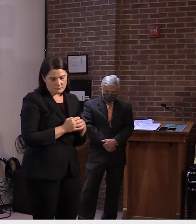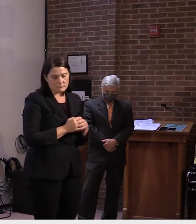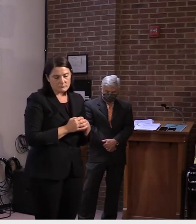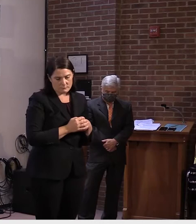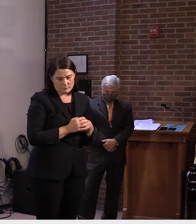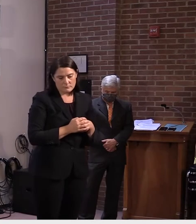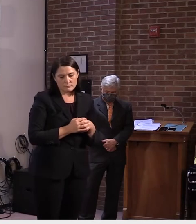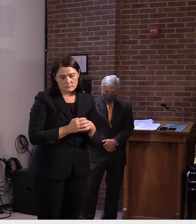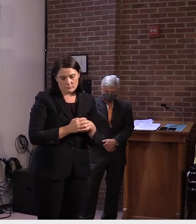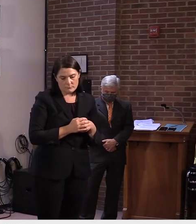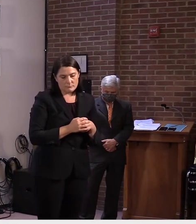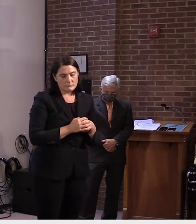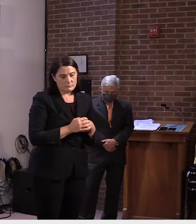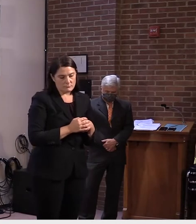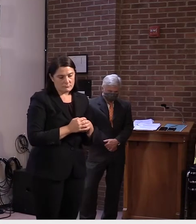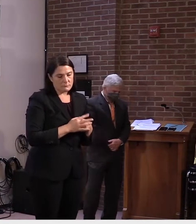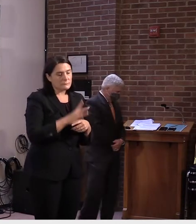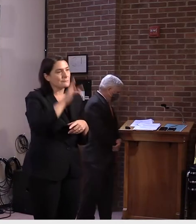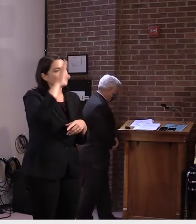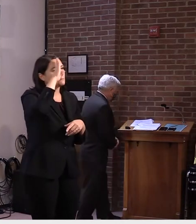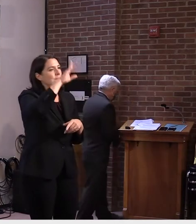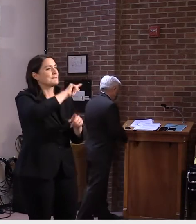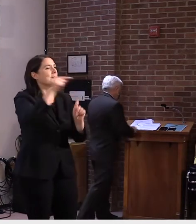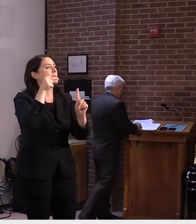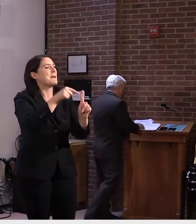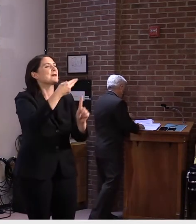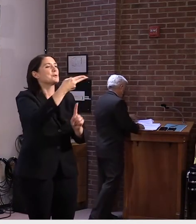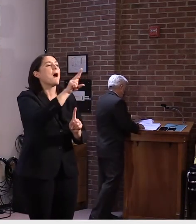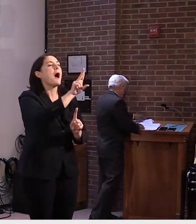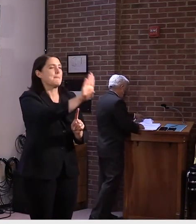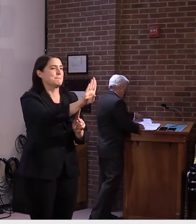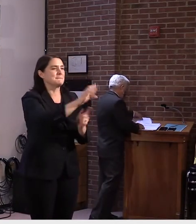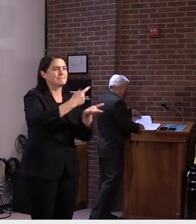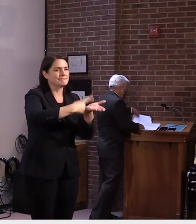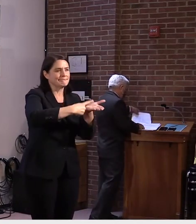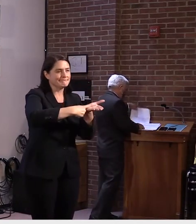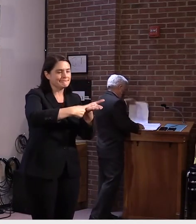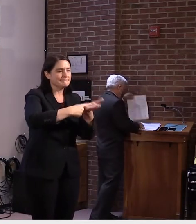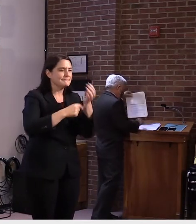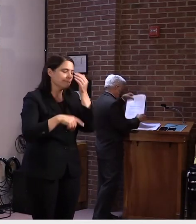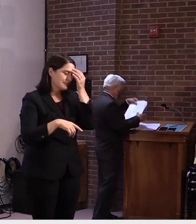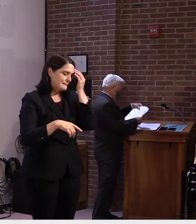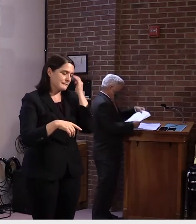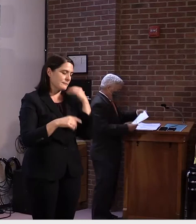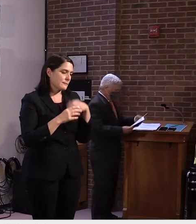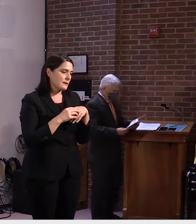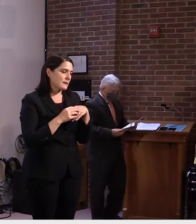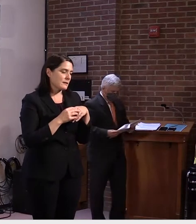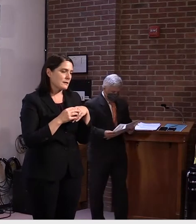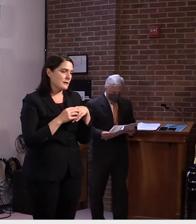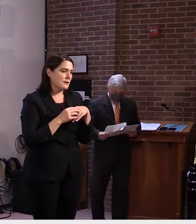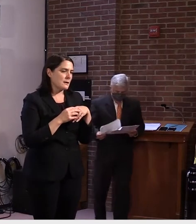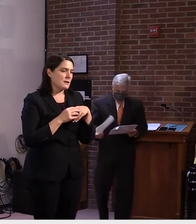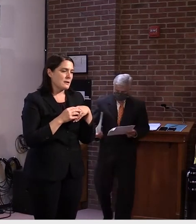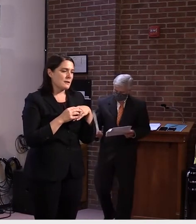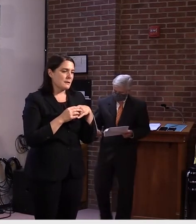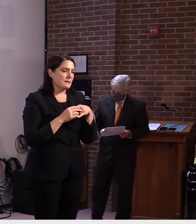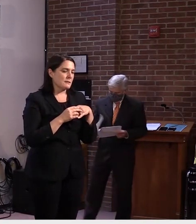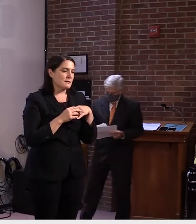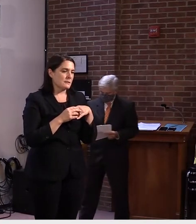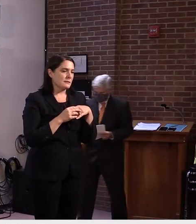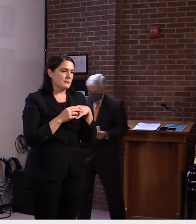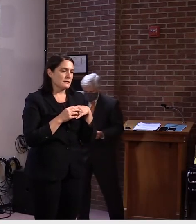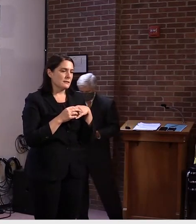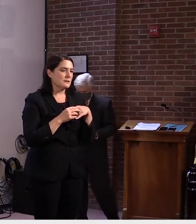I, um, a question on the, the childcare hub that the state, uh, is working to set up. Um, you know, it sounds like you, you